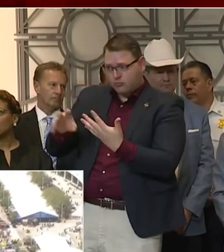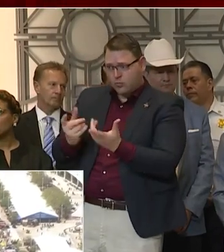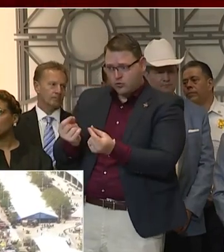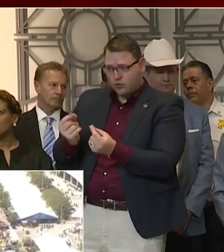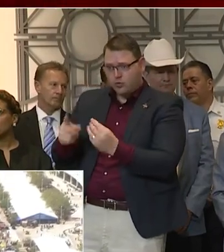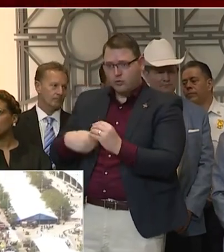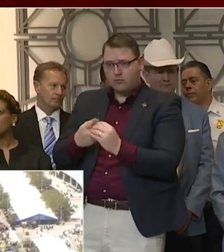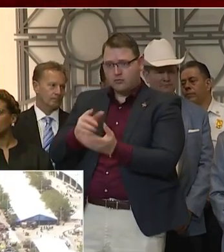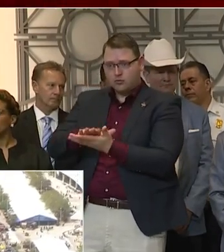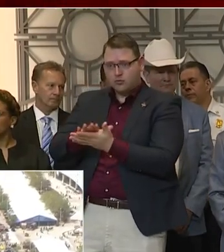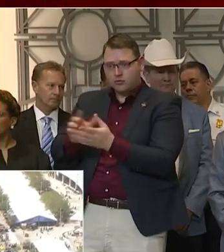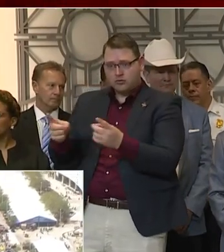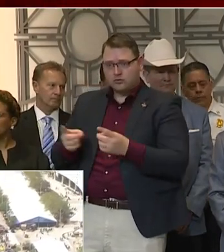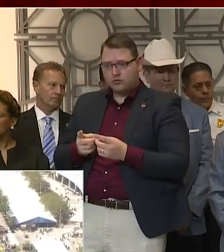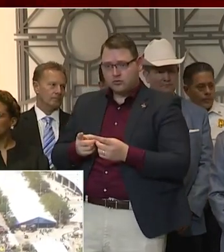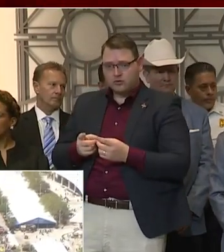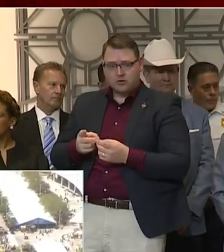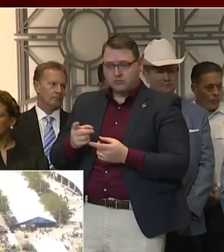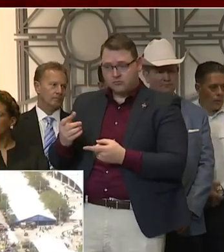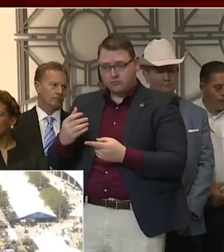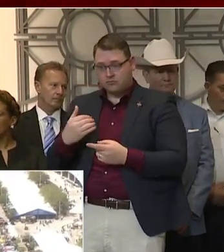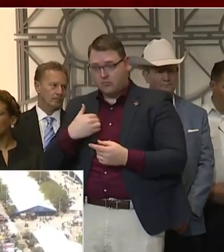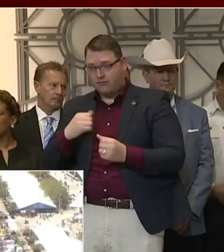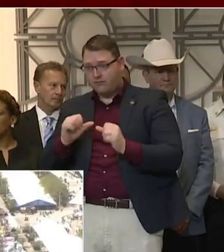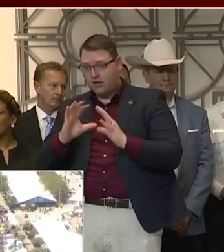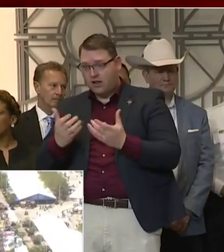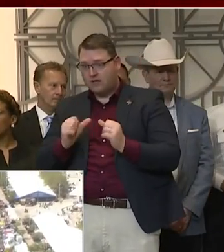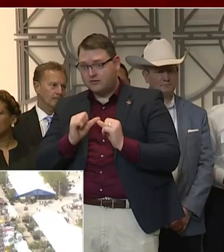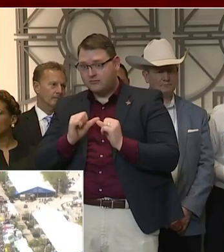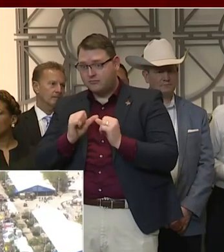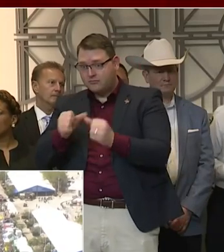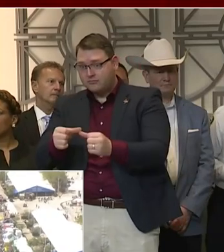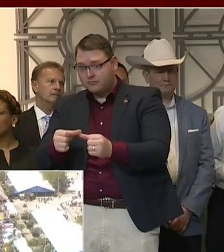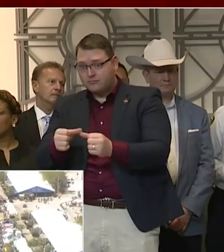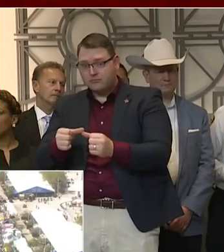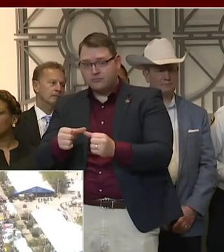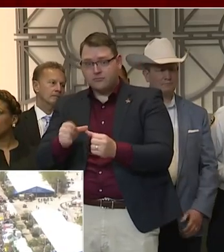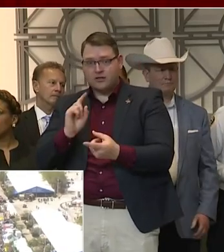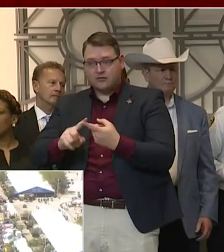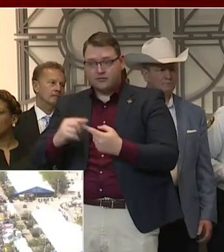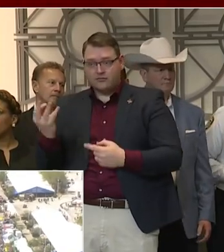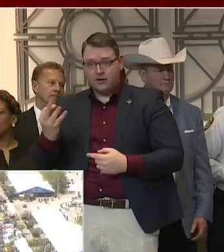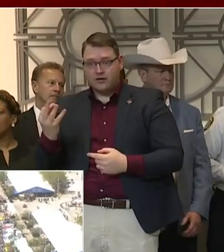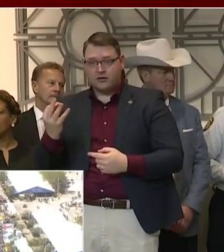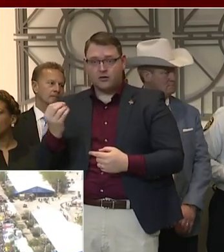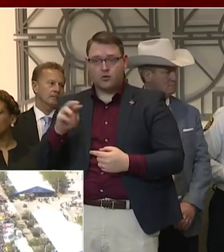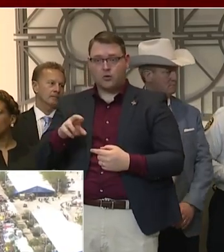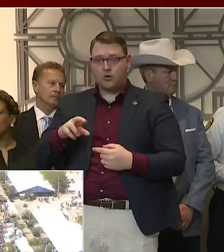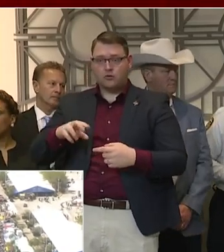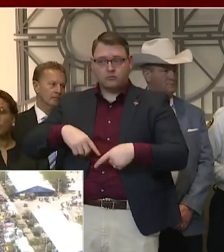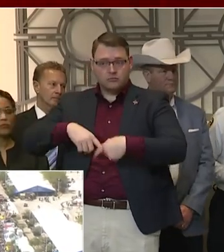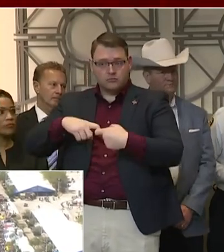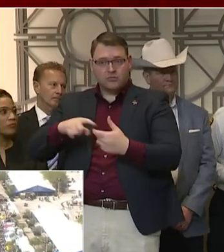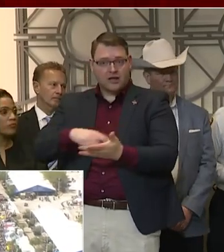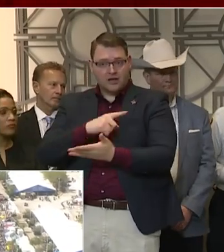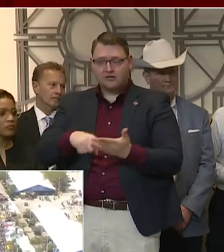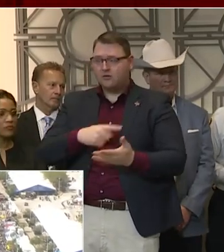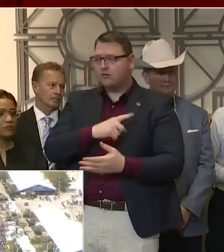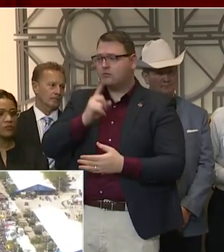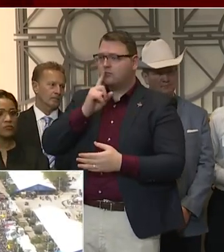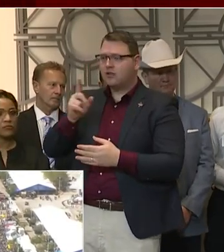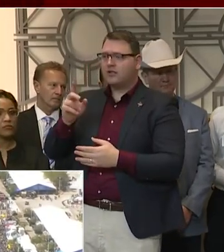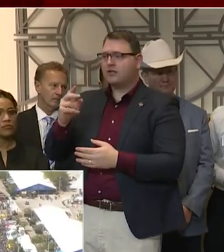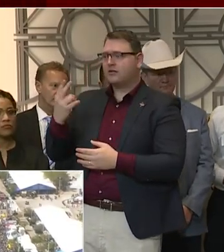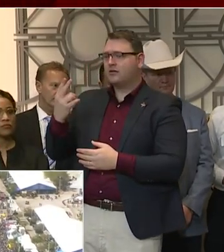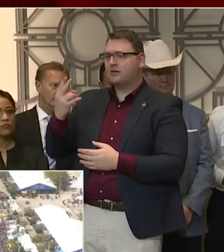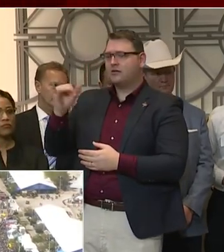situation we have last until Friday? Do they want to take next spring or two weeks? Things like that. We'll certainly leave it up to them. But if they want to